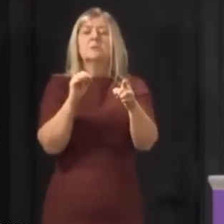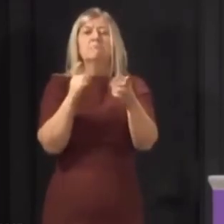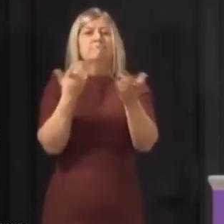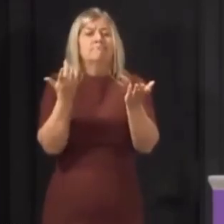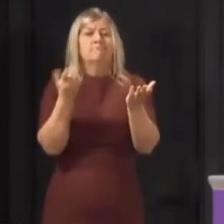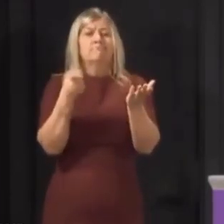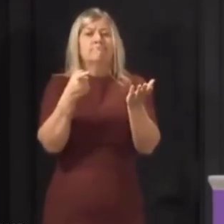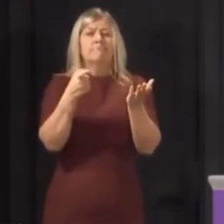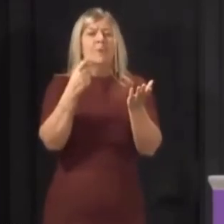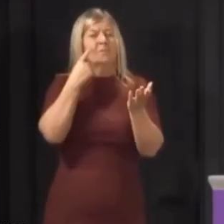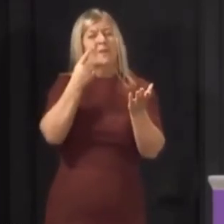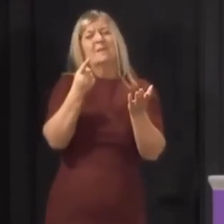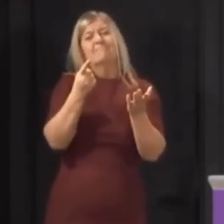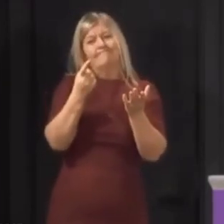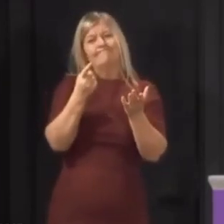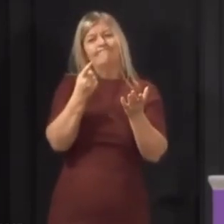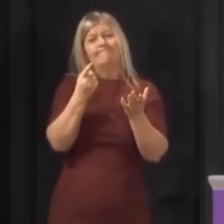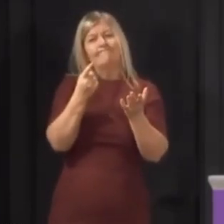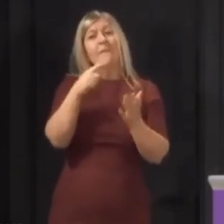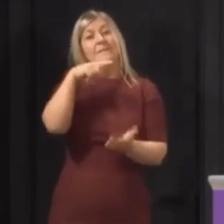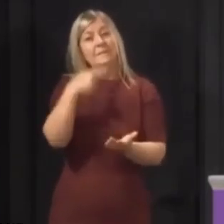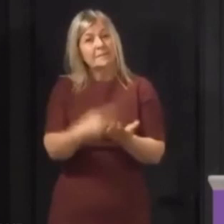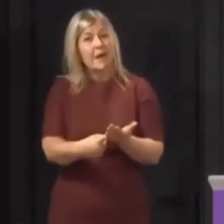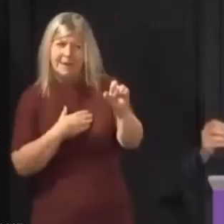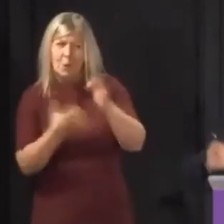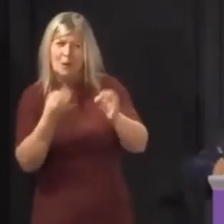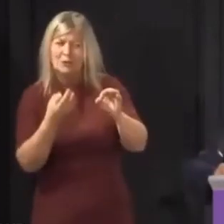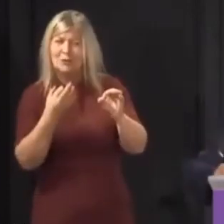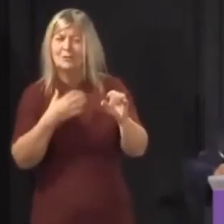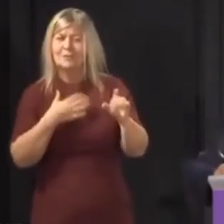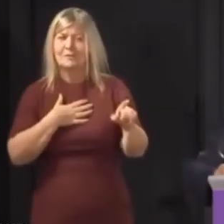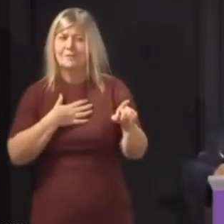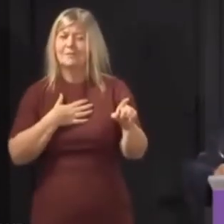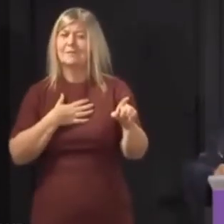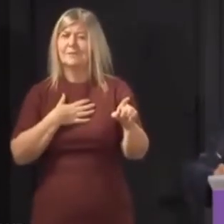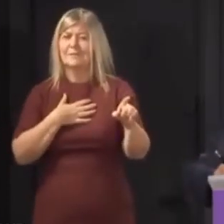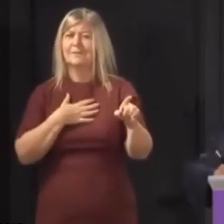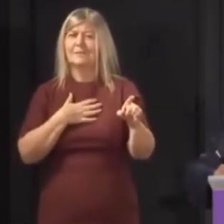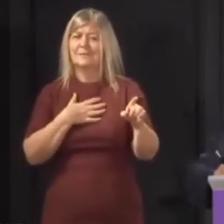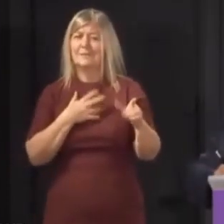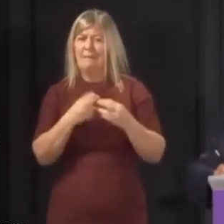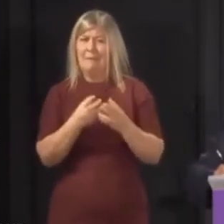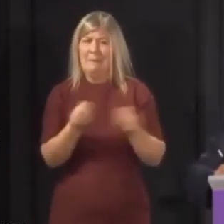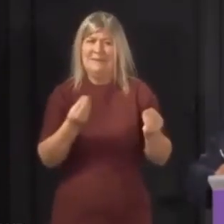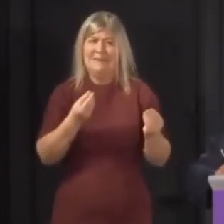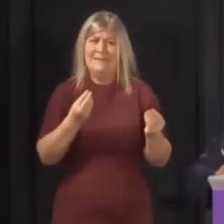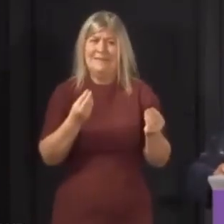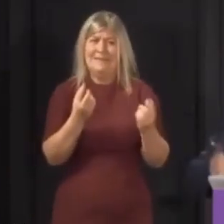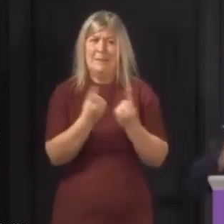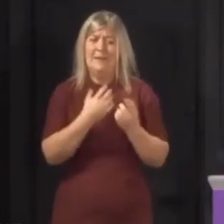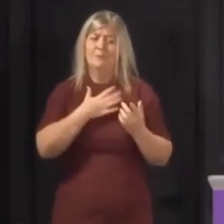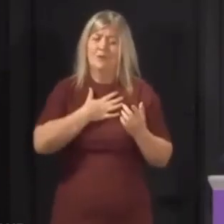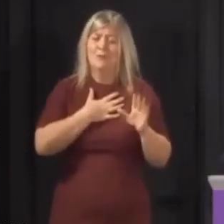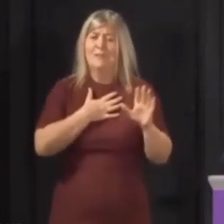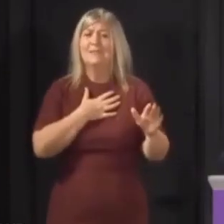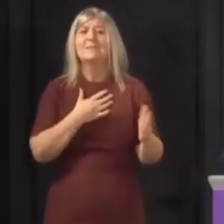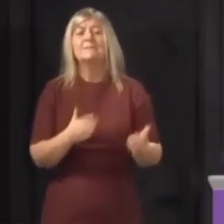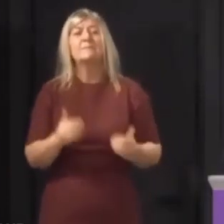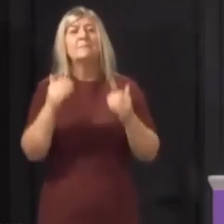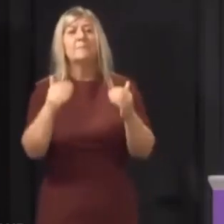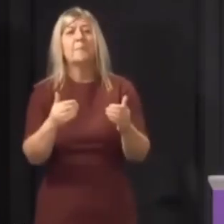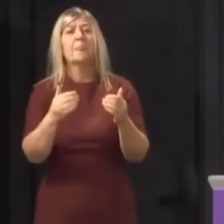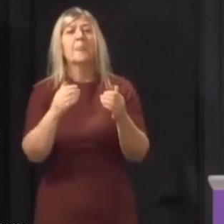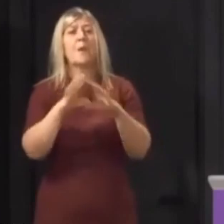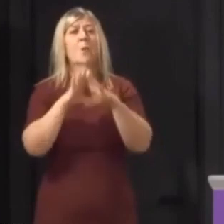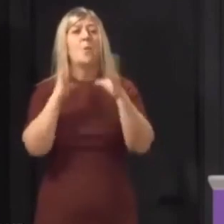pandemic. We're trying to stock up medication and we're hoping Boris does his job, right? Right, over to another journalist about William and Kate,